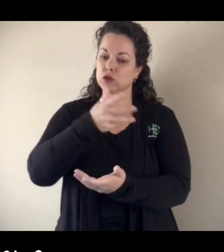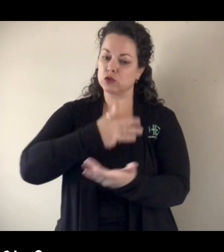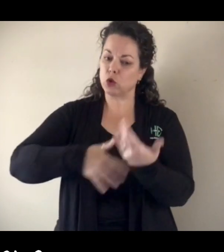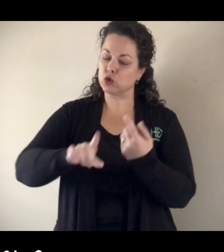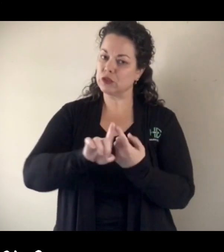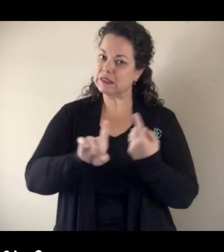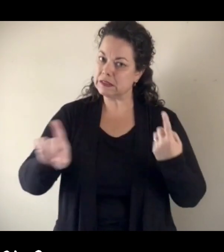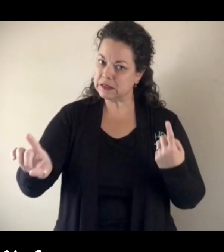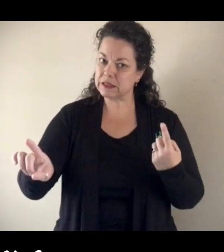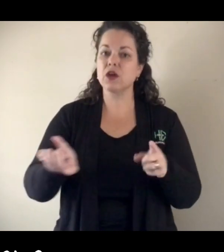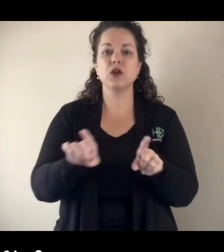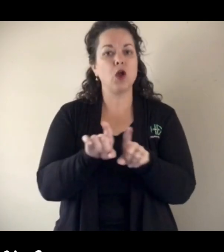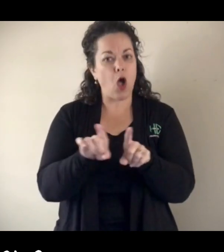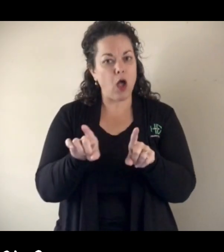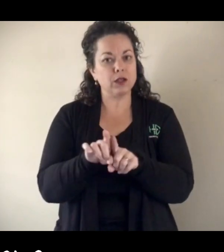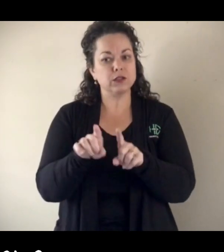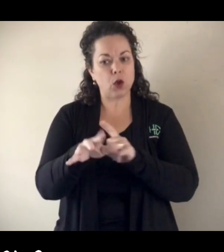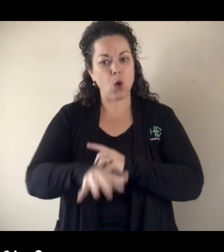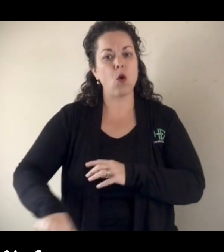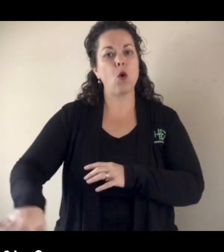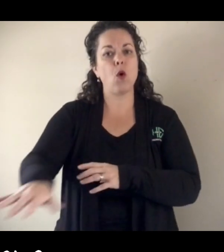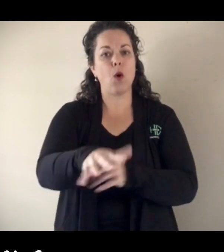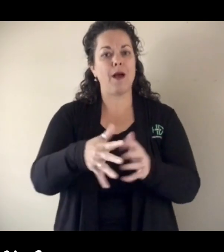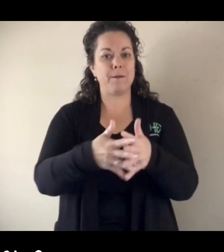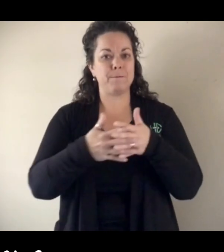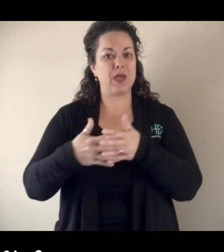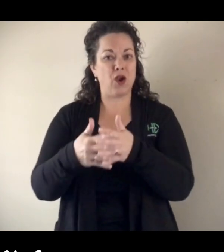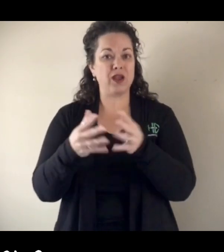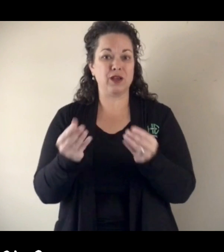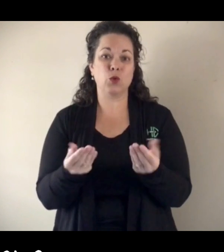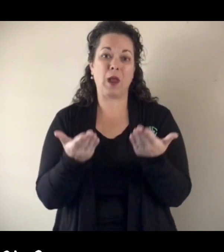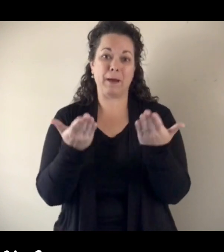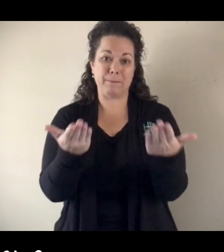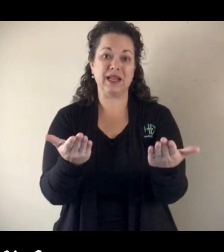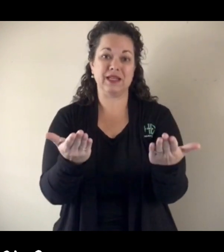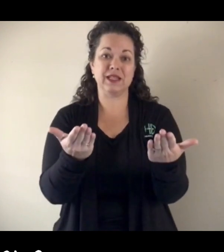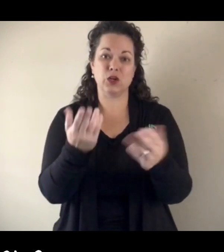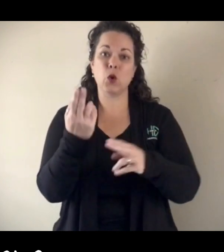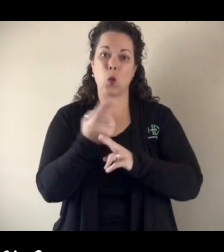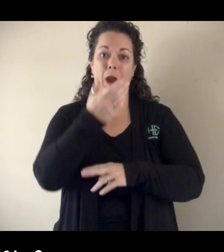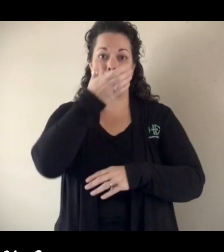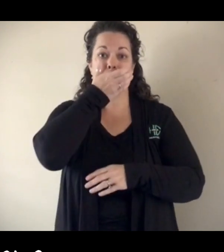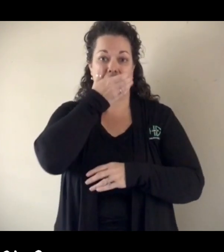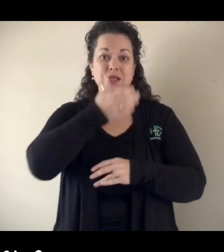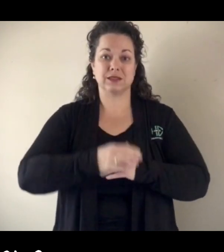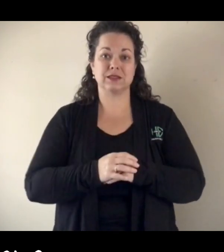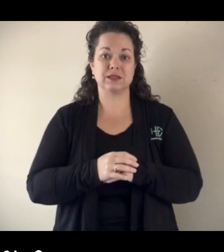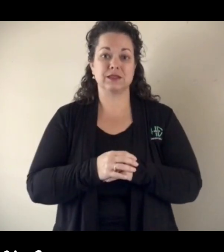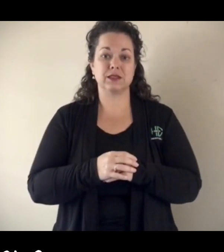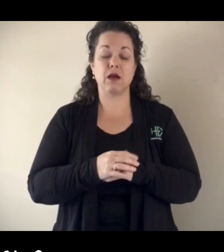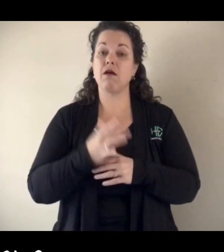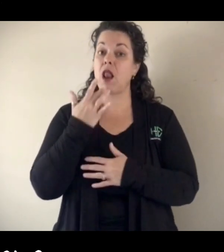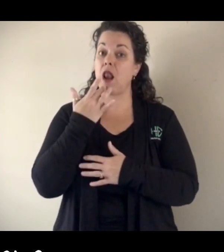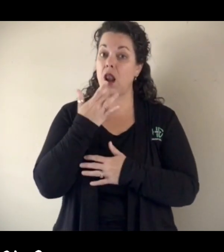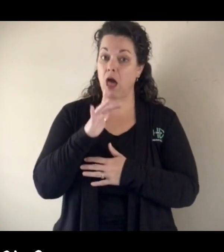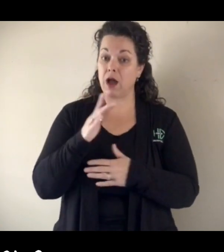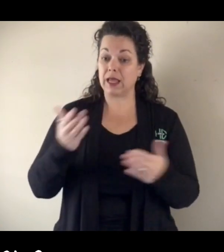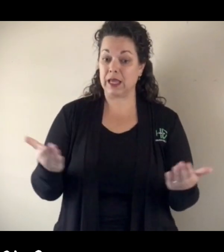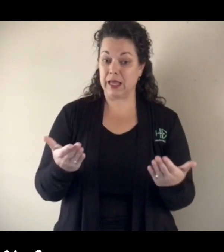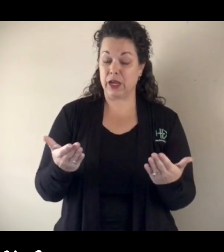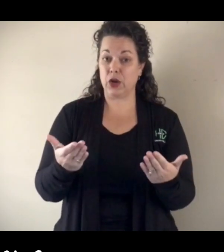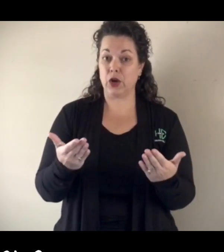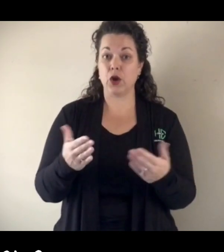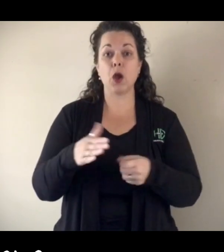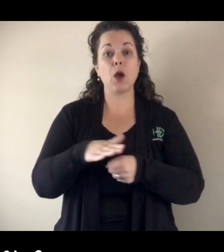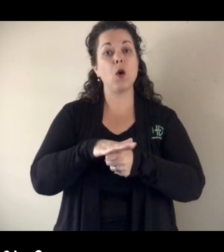and also what is being shared across the country, and that is wear a mask. We've been very fortunate